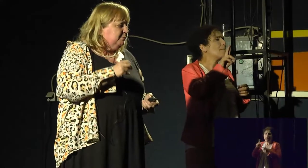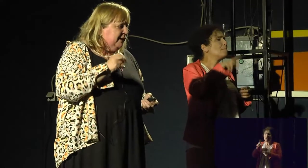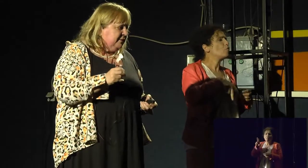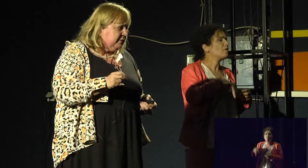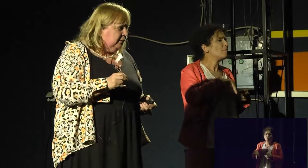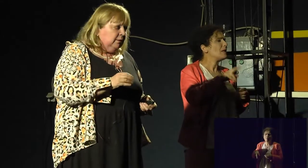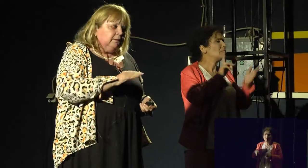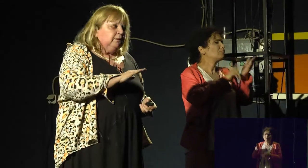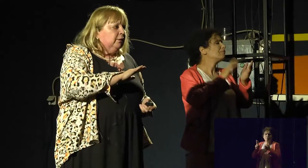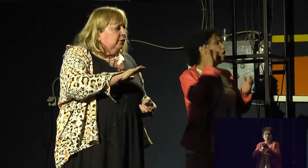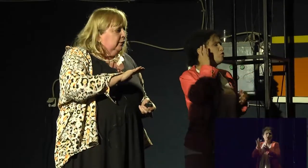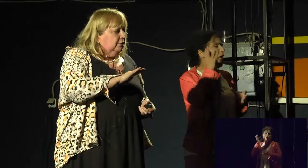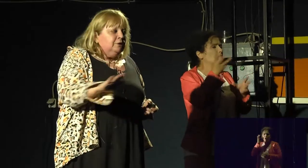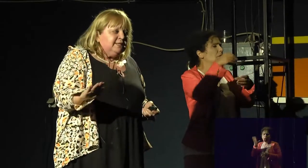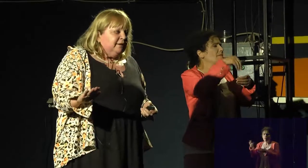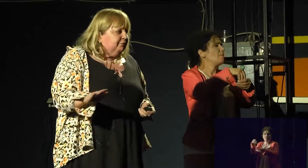same-sex parents.